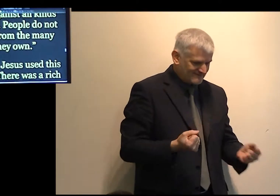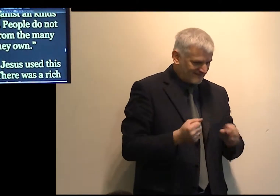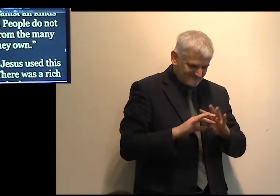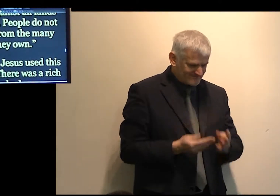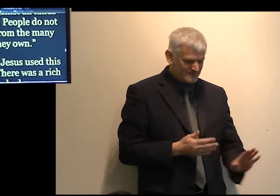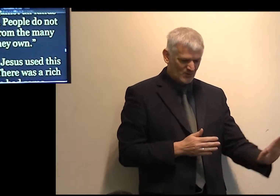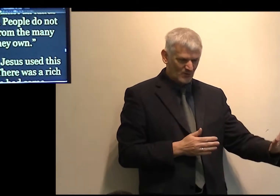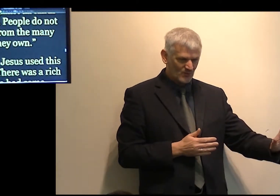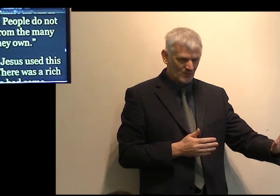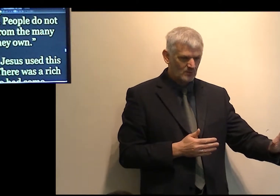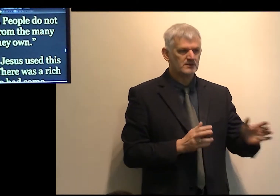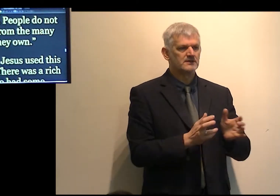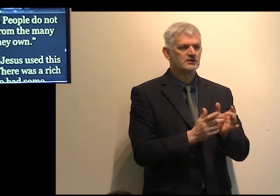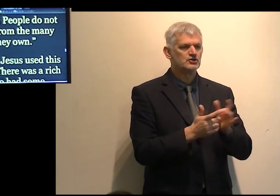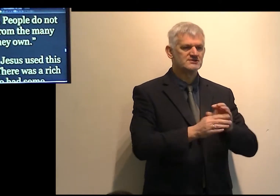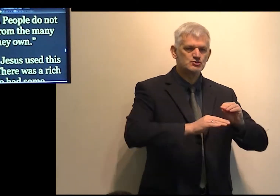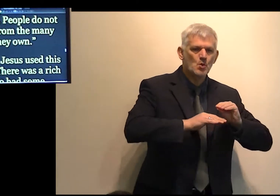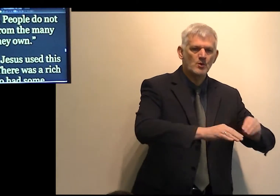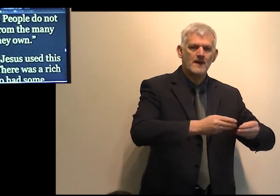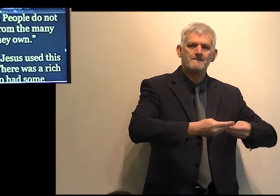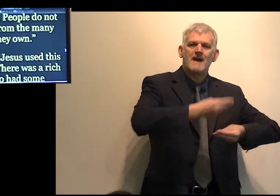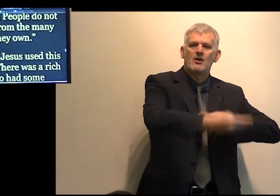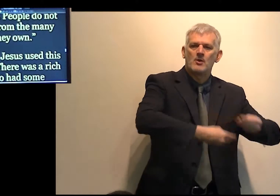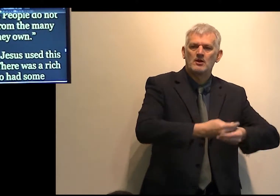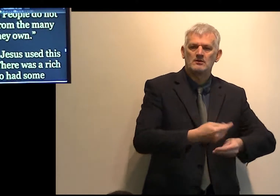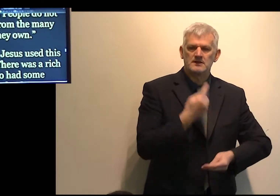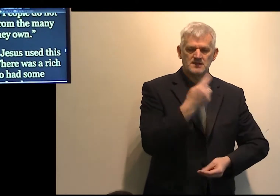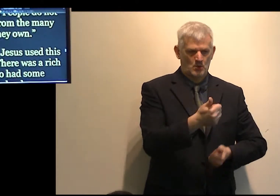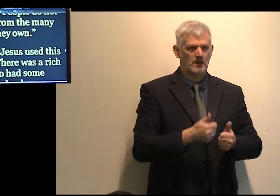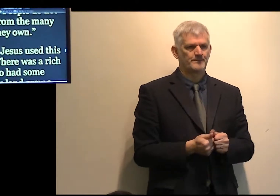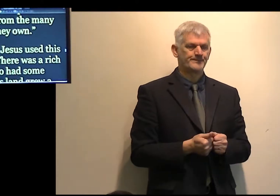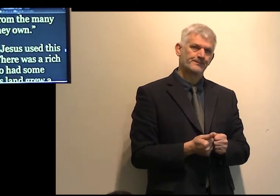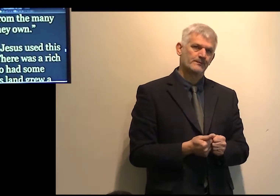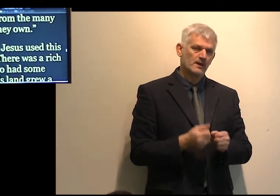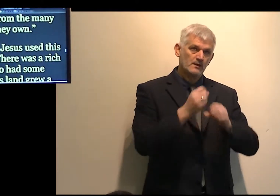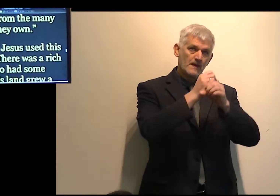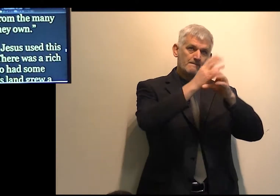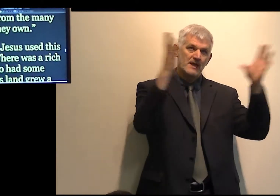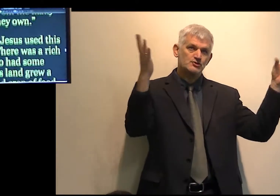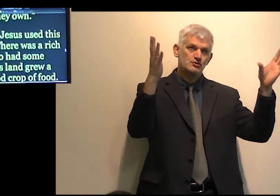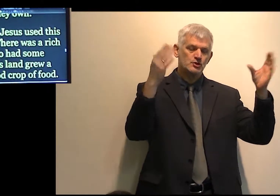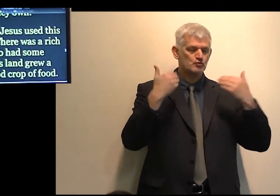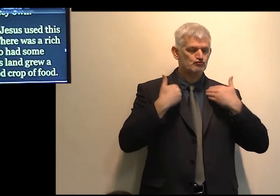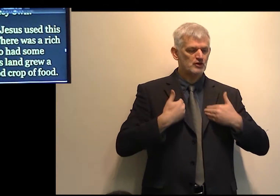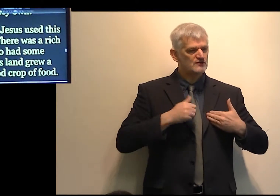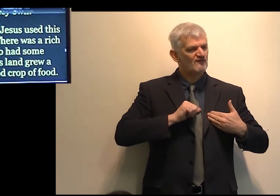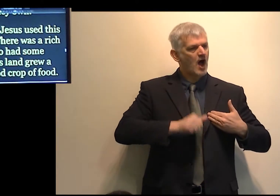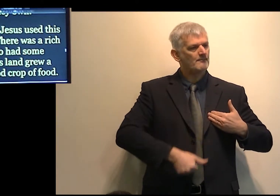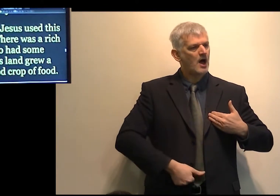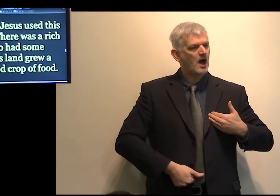parable unto them, saying, The ground of a certain rich man brought forth plentifully. And